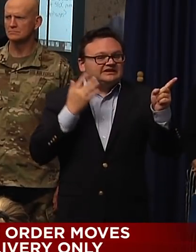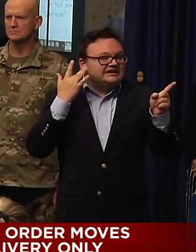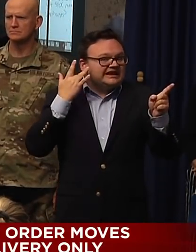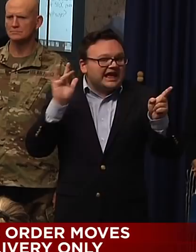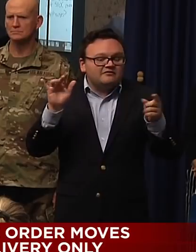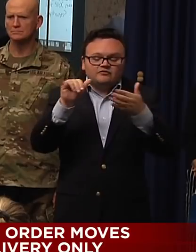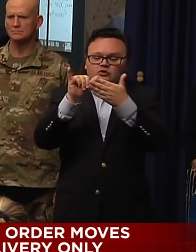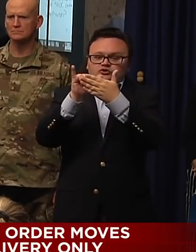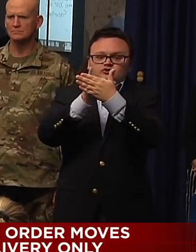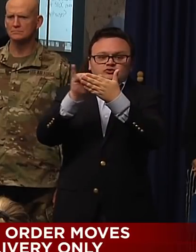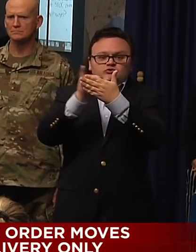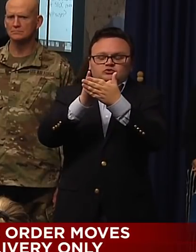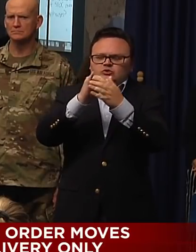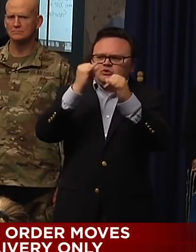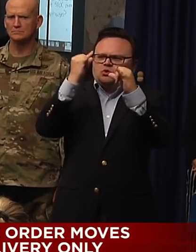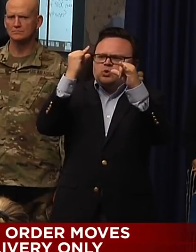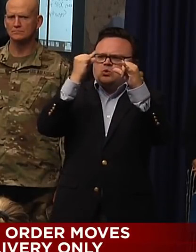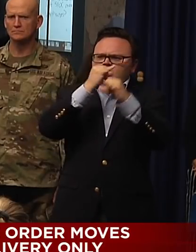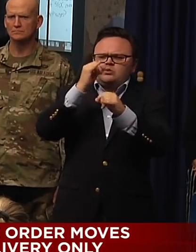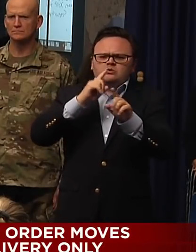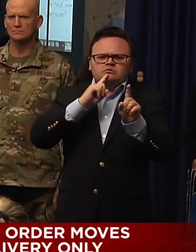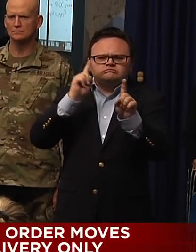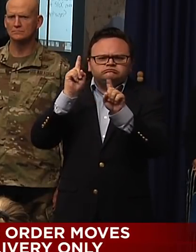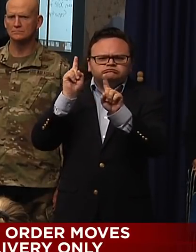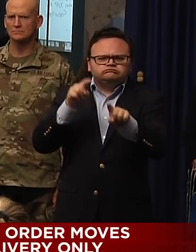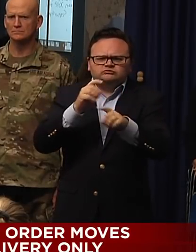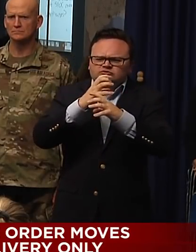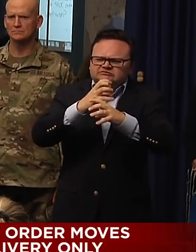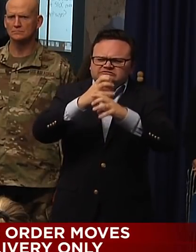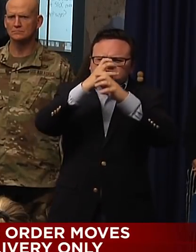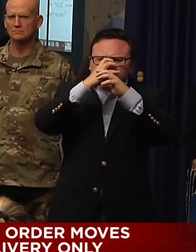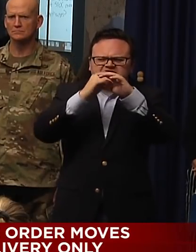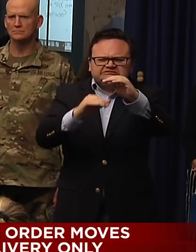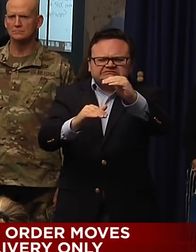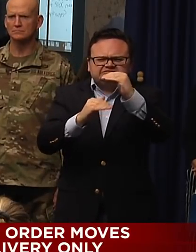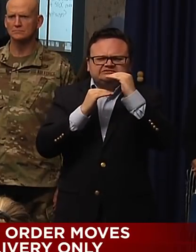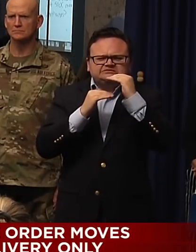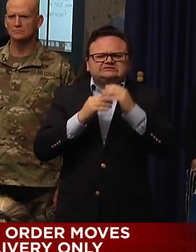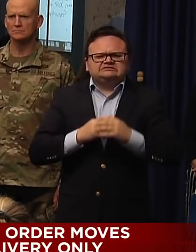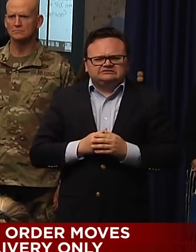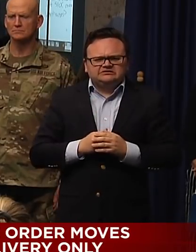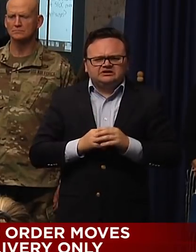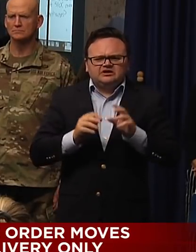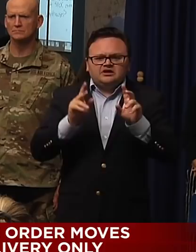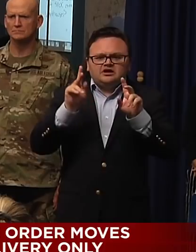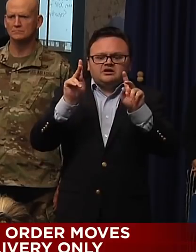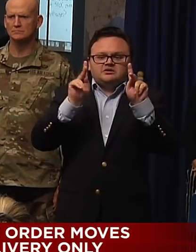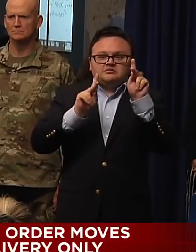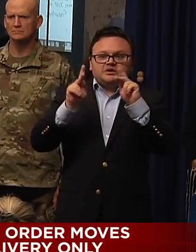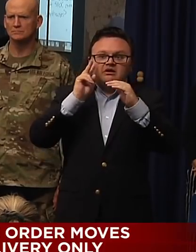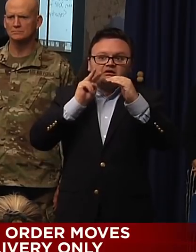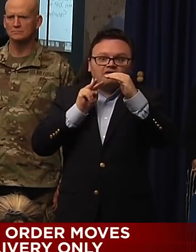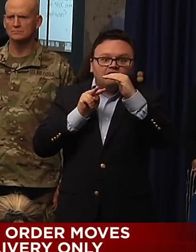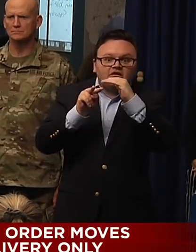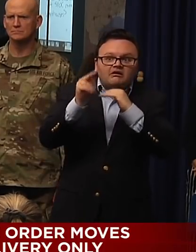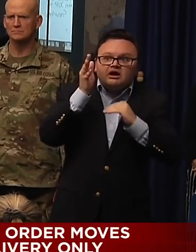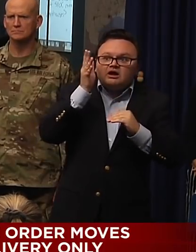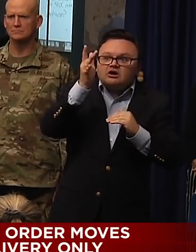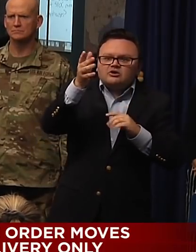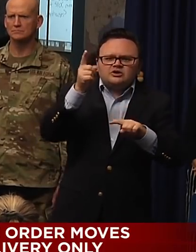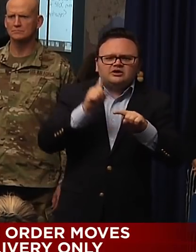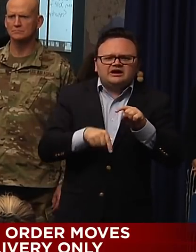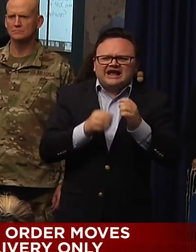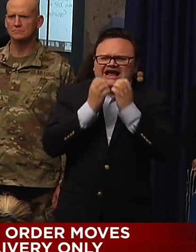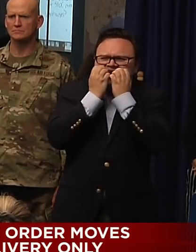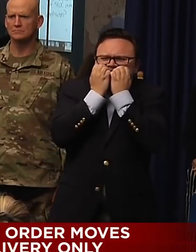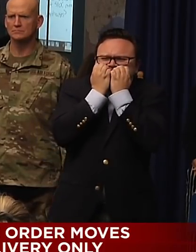extraordinary and things that we haven't seen, you know, in this country in a long time. People don't know what's around the corner. They don't really understand